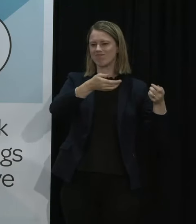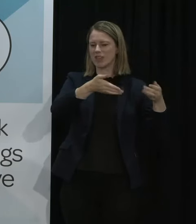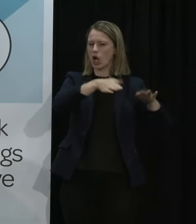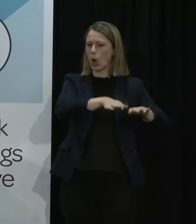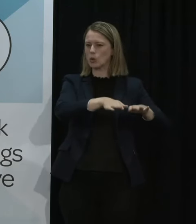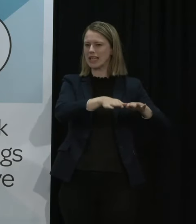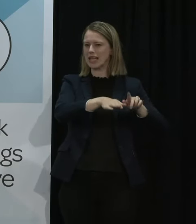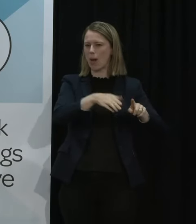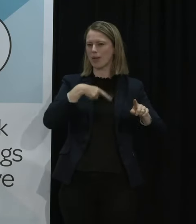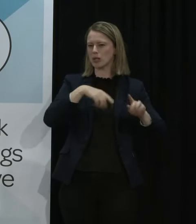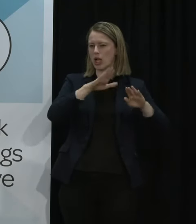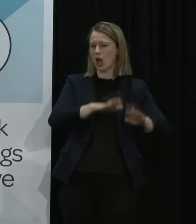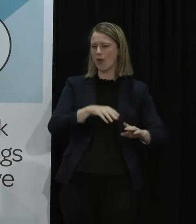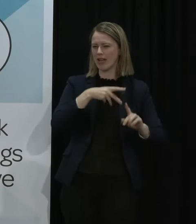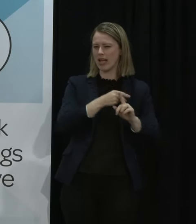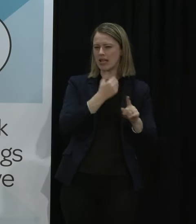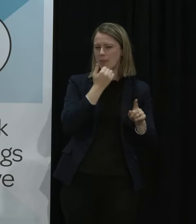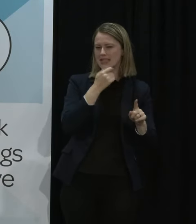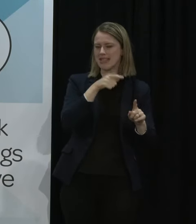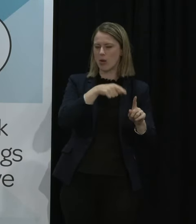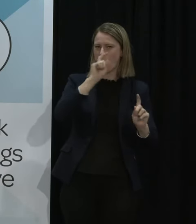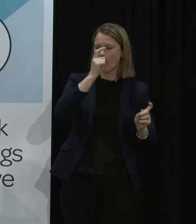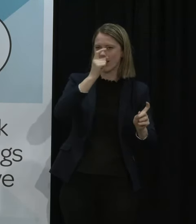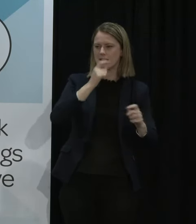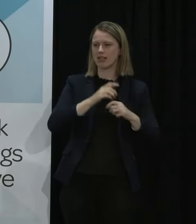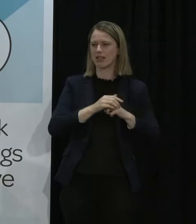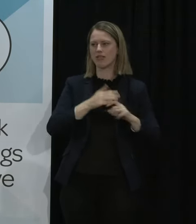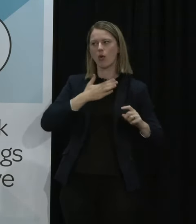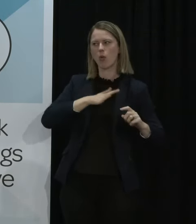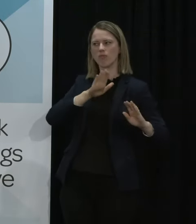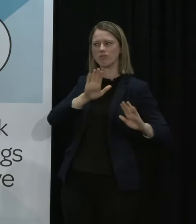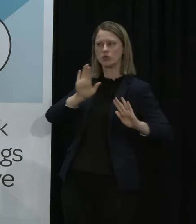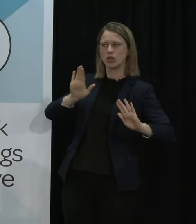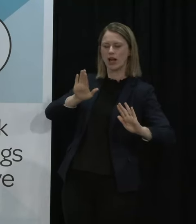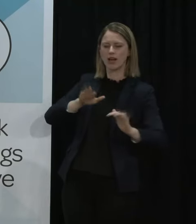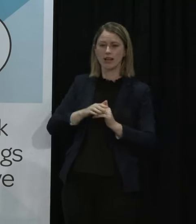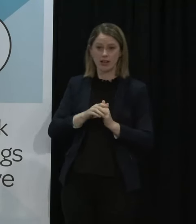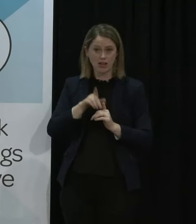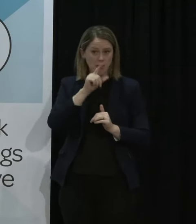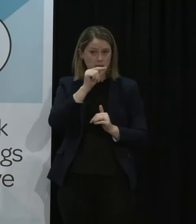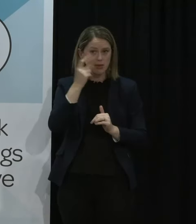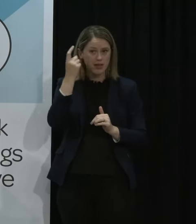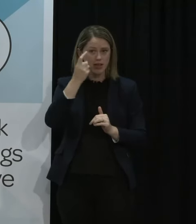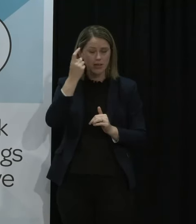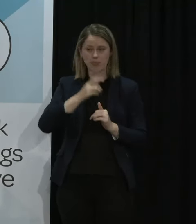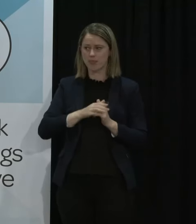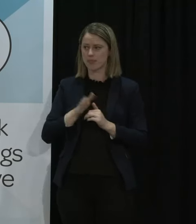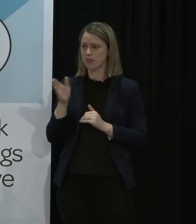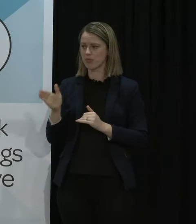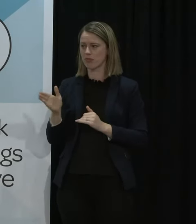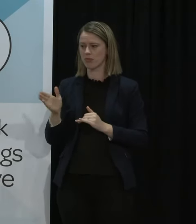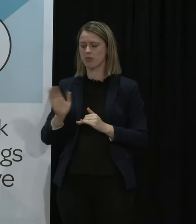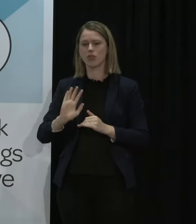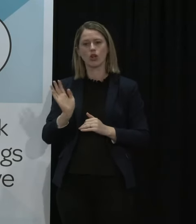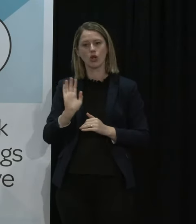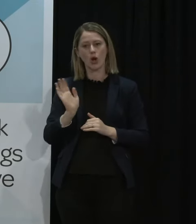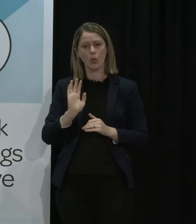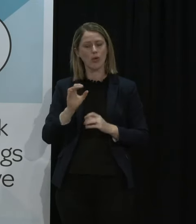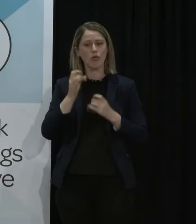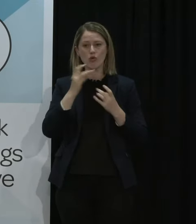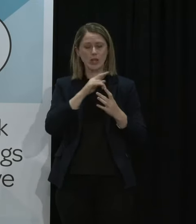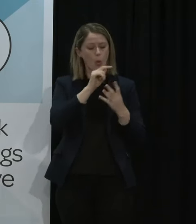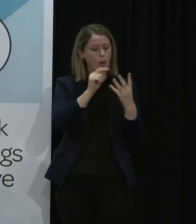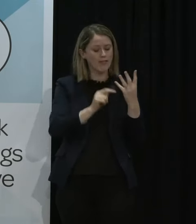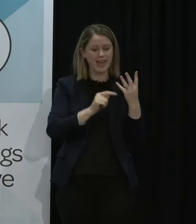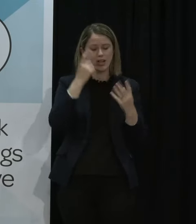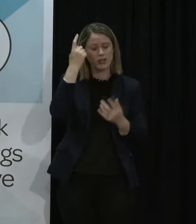the low vaccination rates and they just want to corner off that is it perhaps reconsider just as I said we've factored all